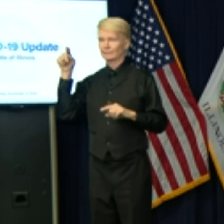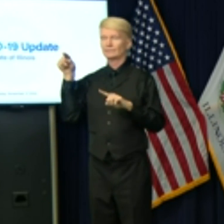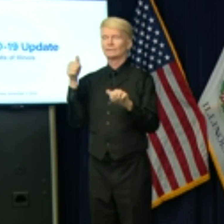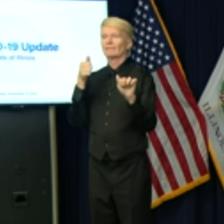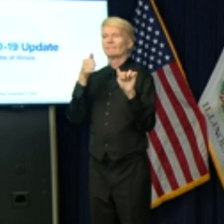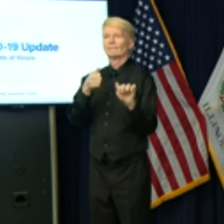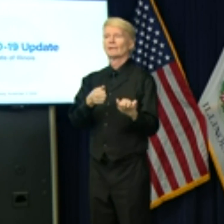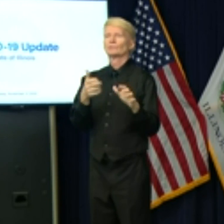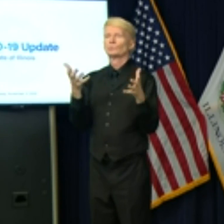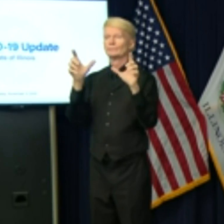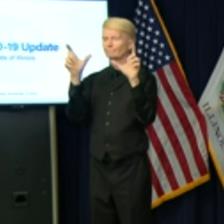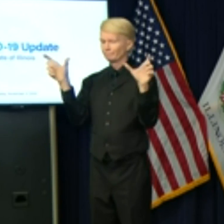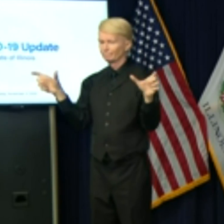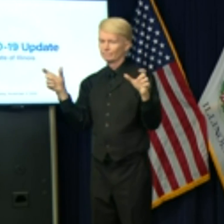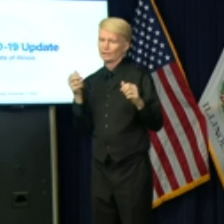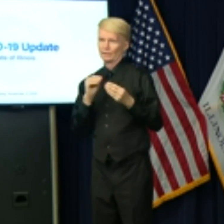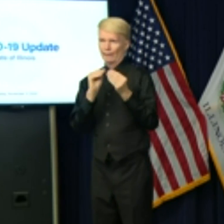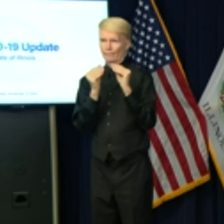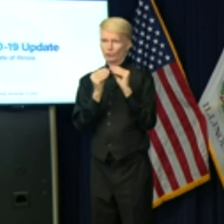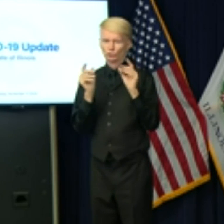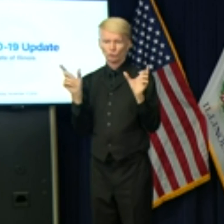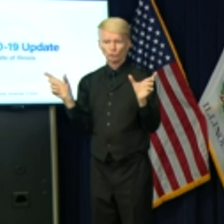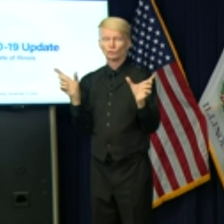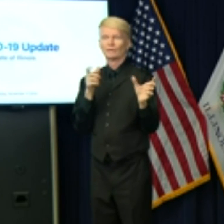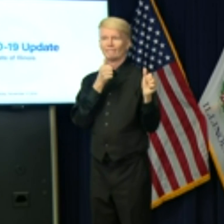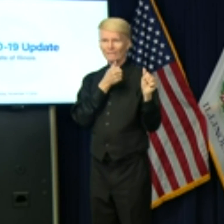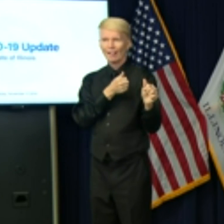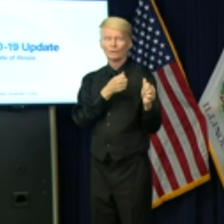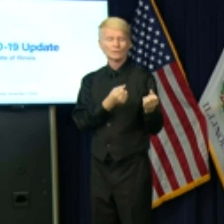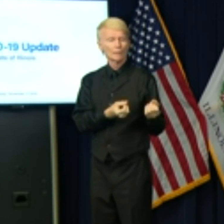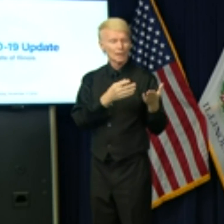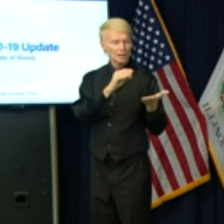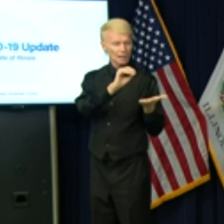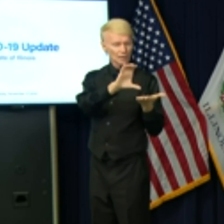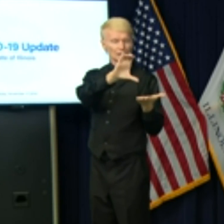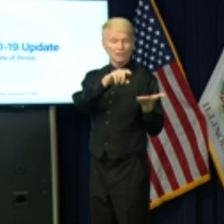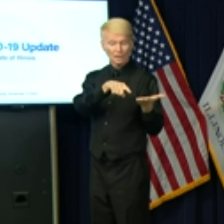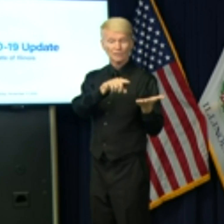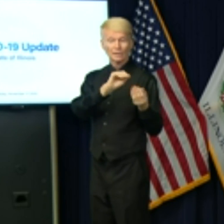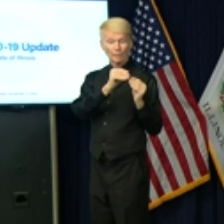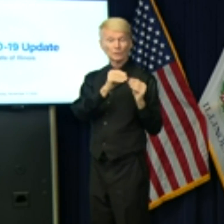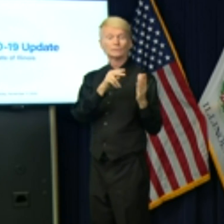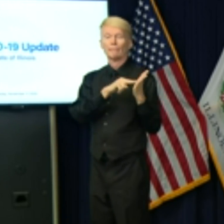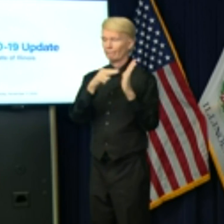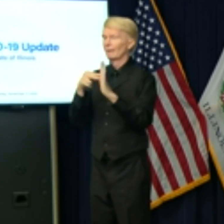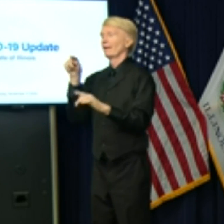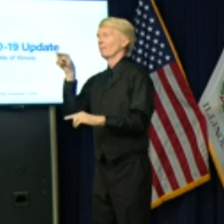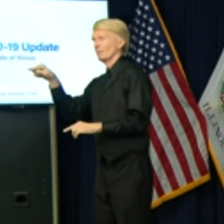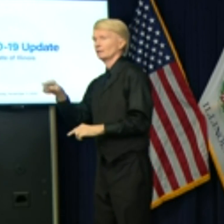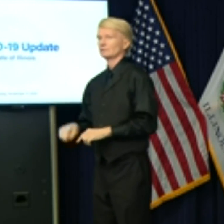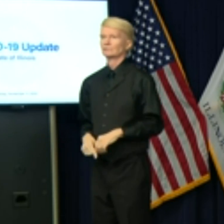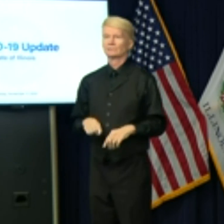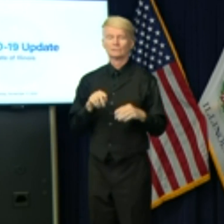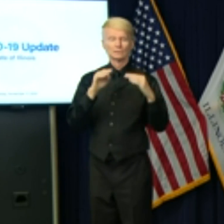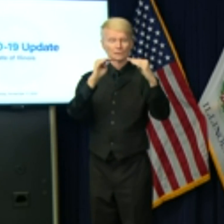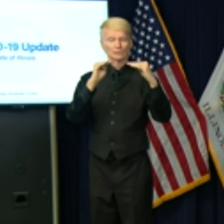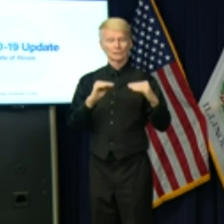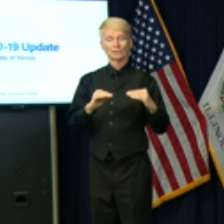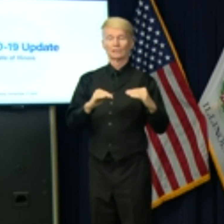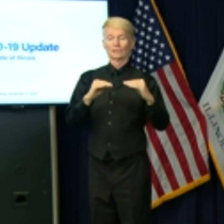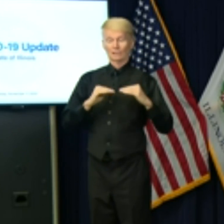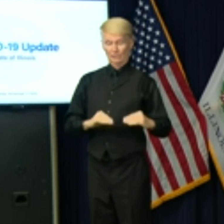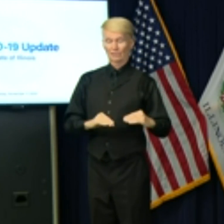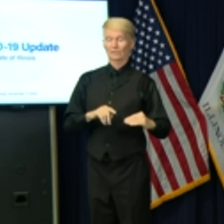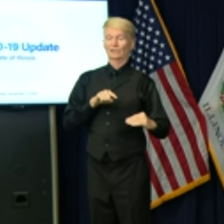bounded by the numbers, and it's on the plan itself as it's been released. It'll tell you exactly how you can step down each region,